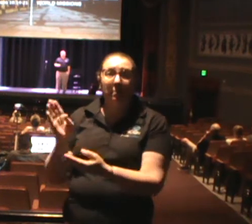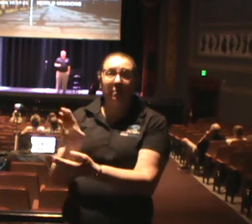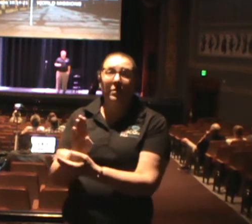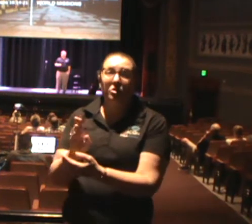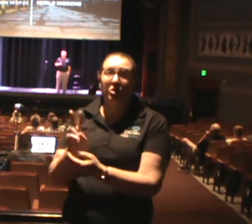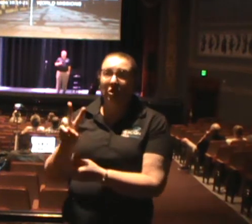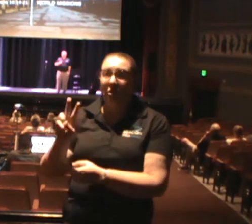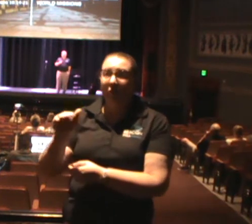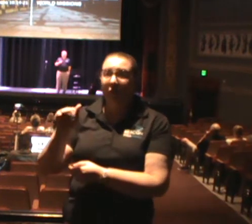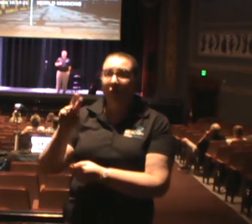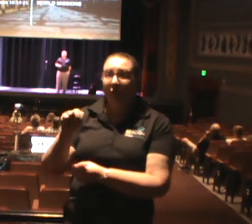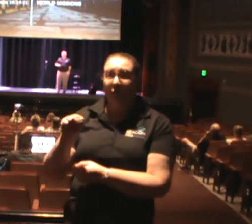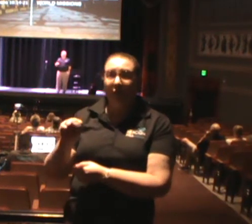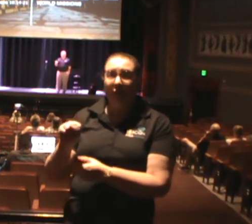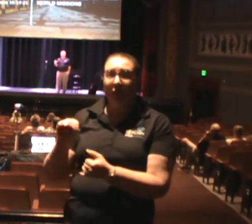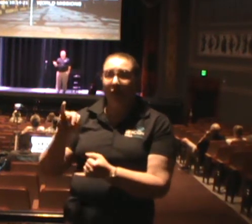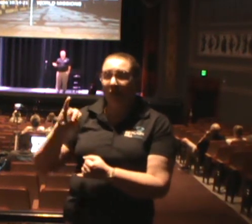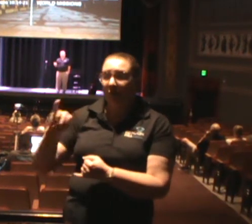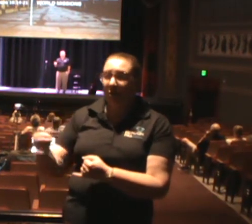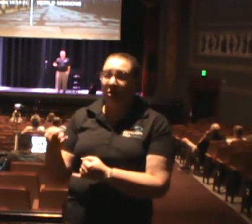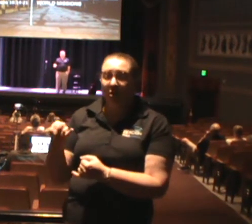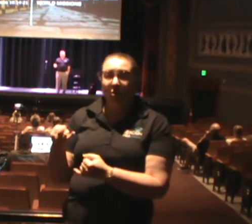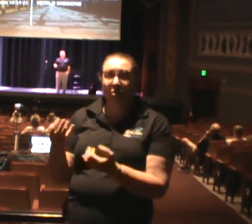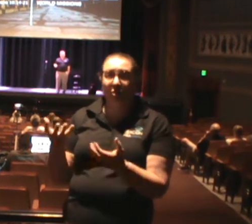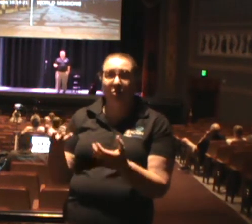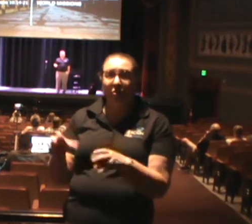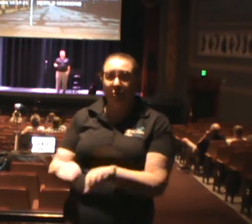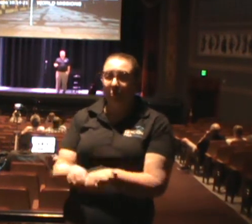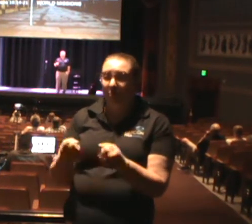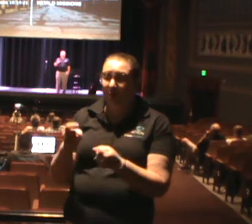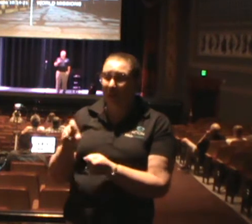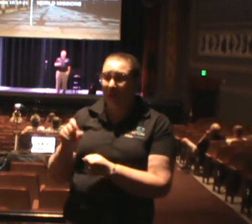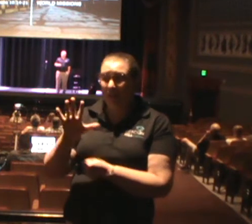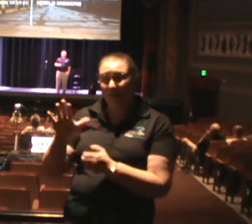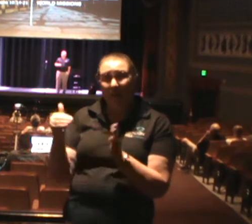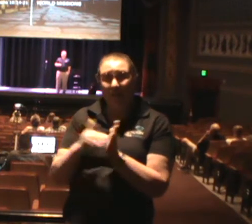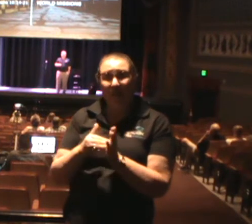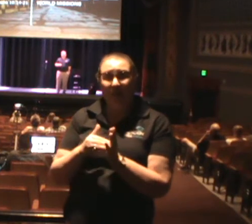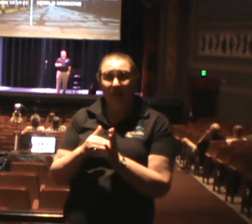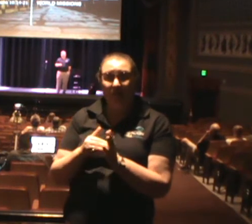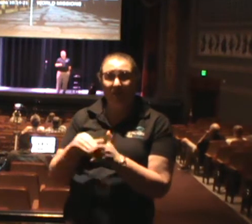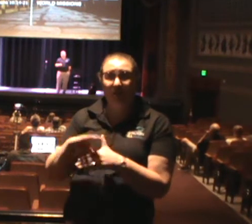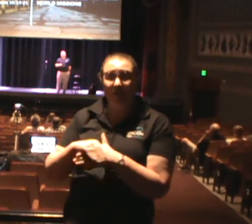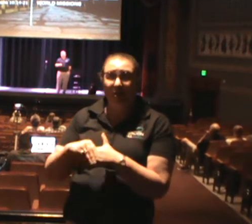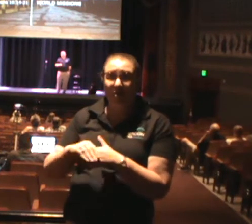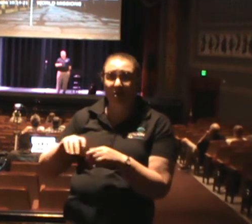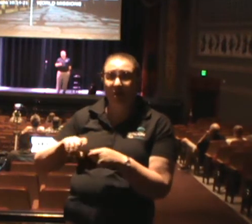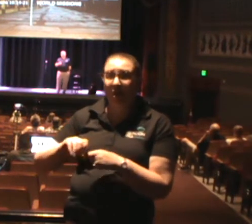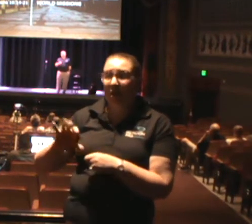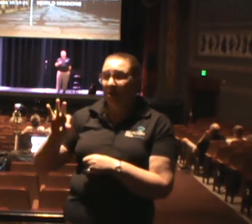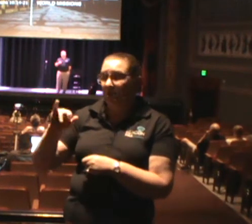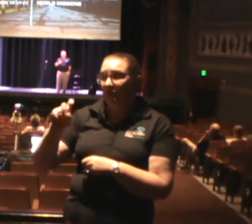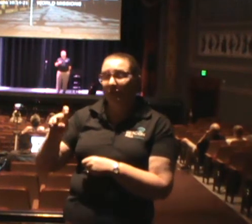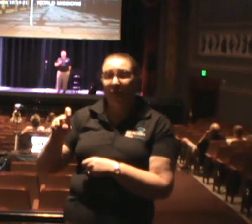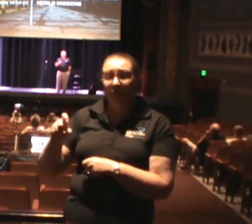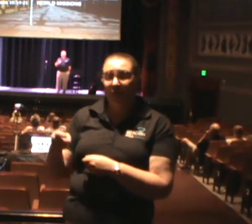down. And they need $5,000 to fix it right now. And I think they've raised $1,500 so far. And we know